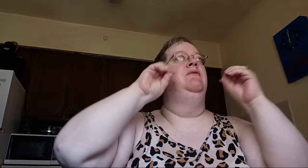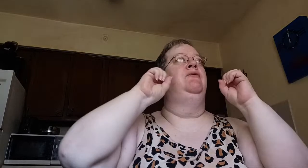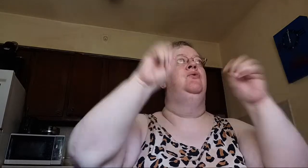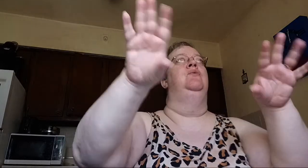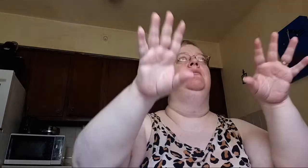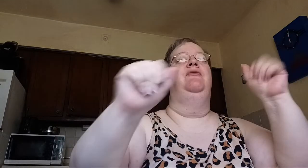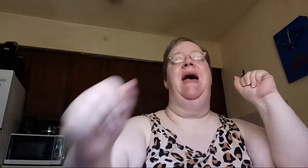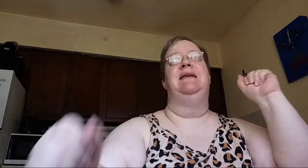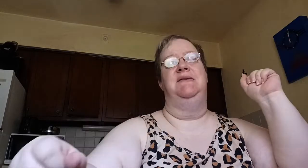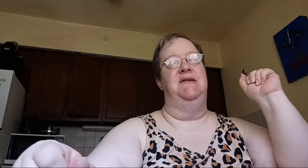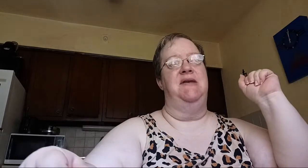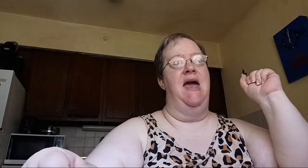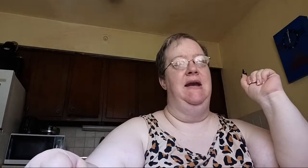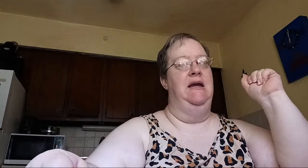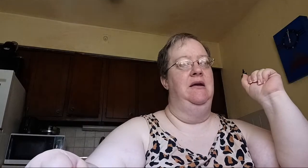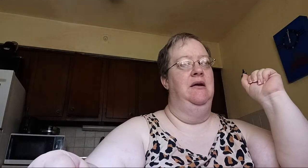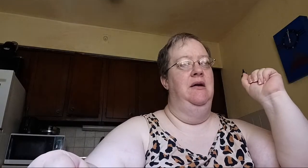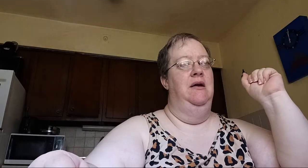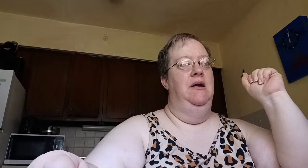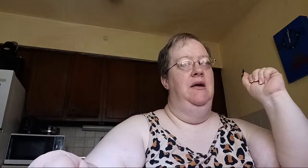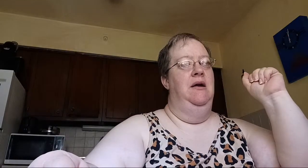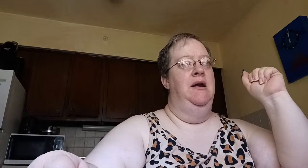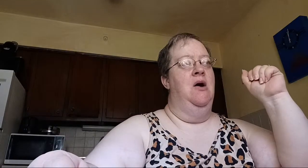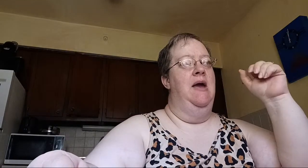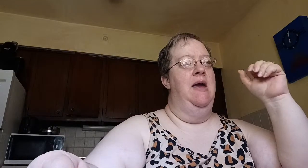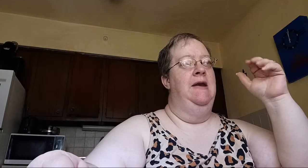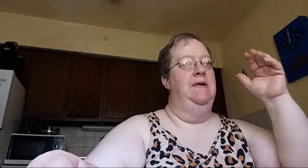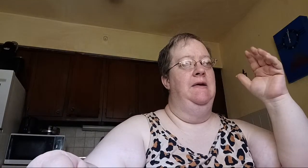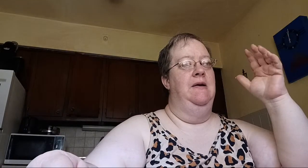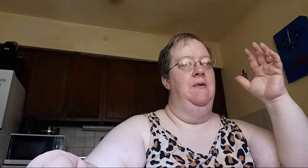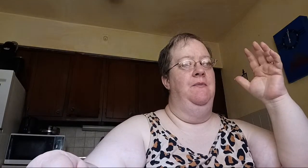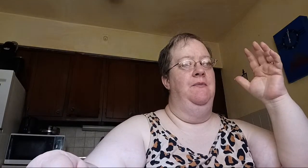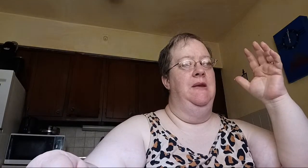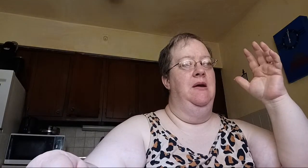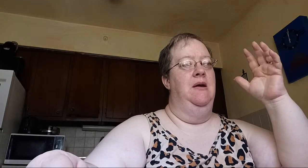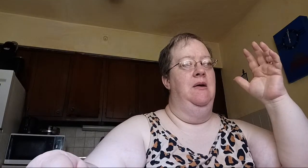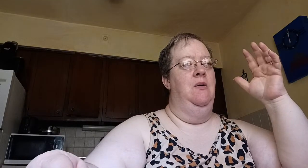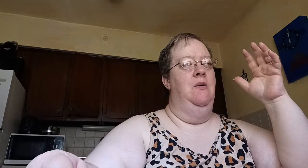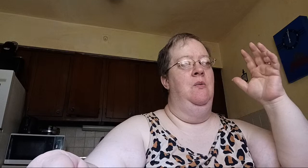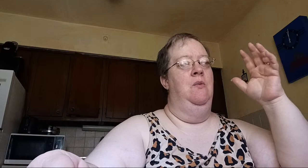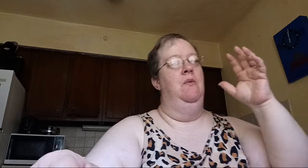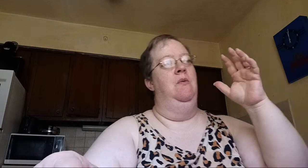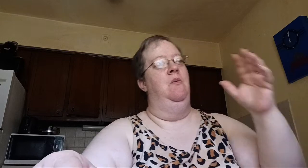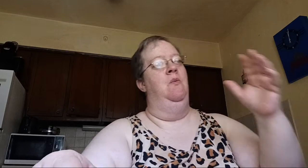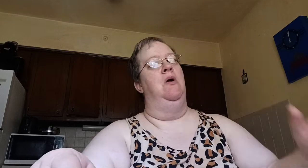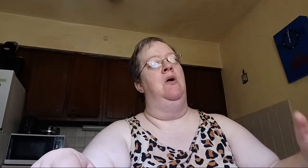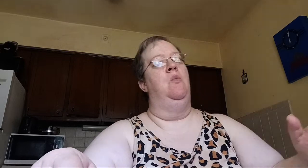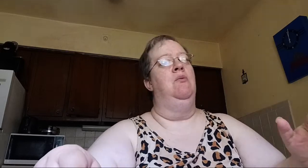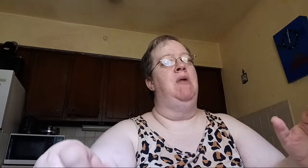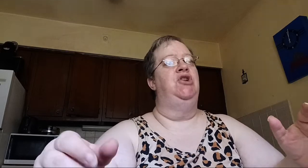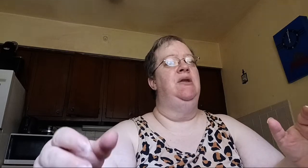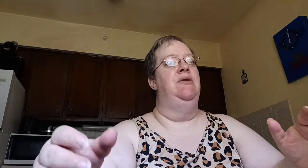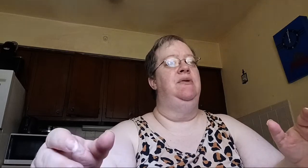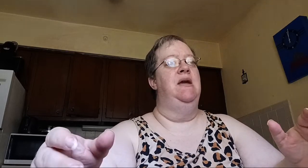vroom, fast society. You know, and we're rushing through things.